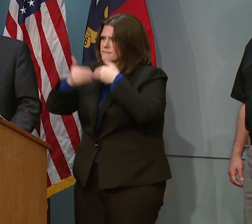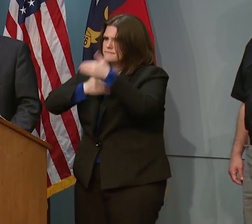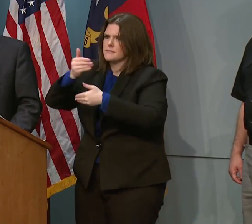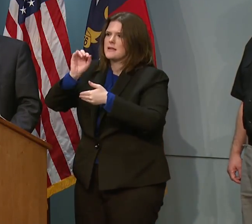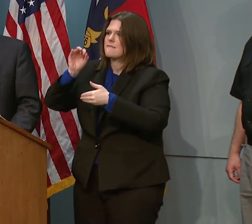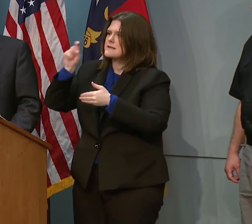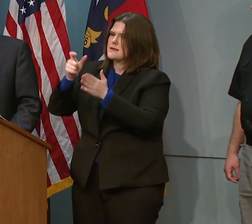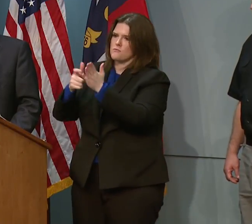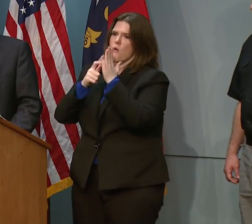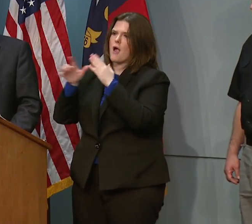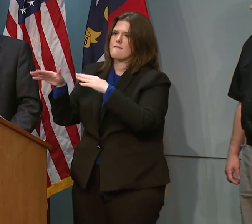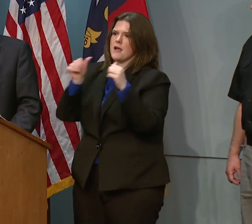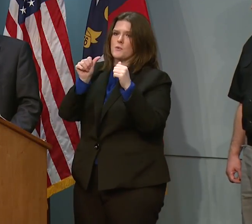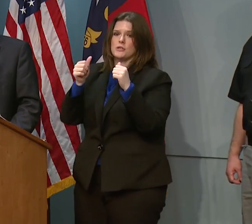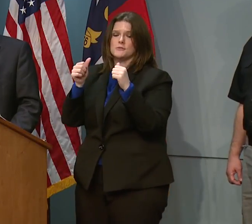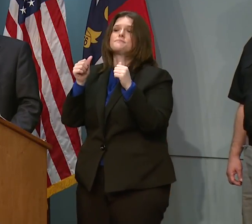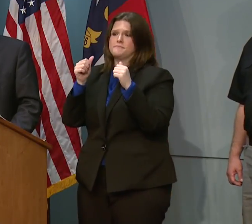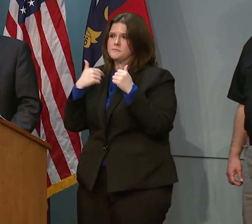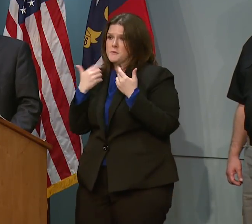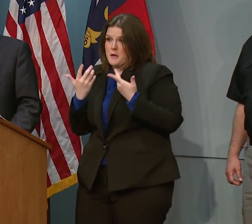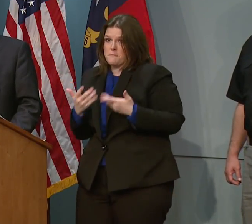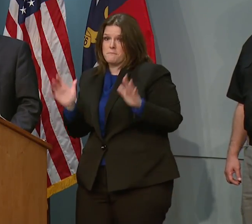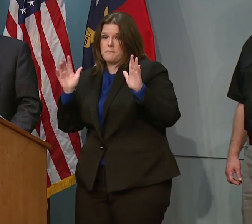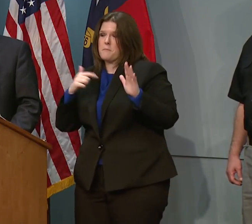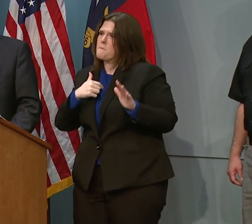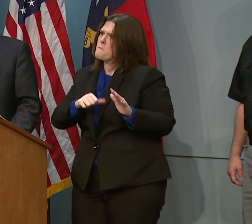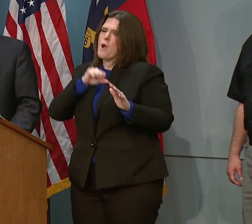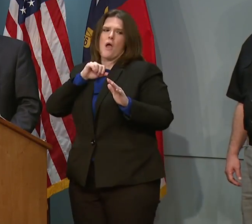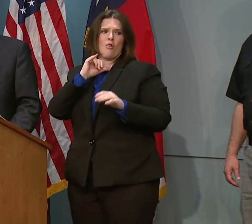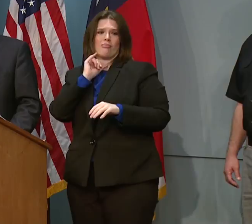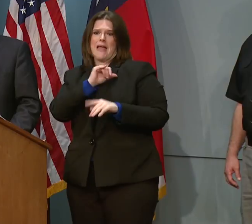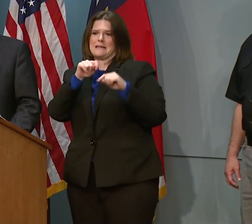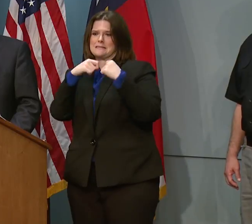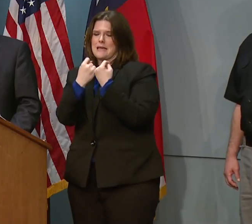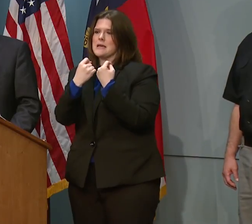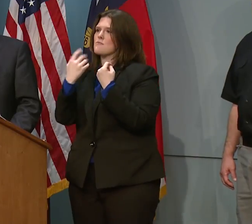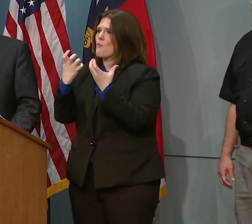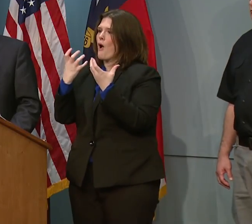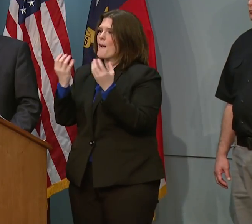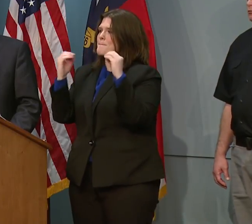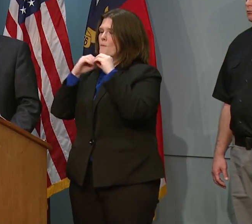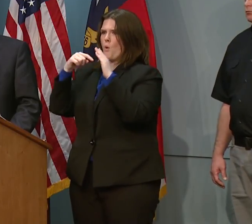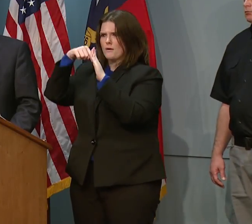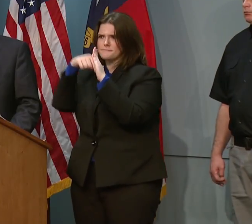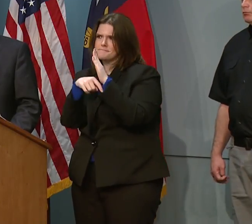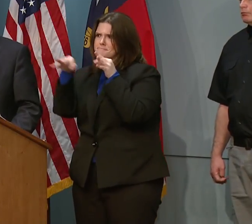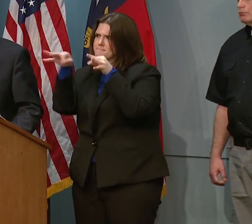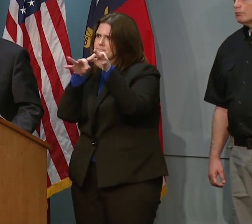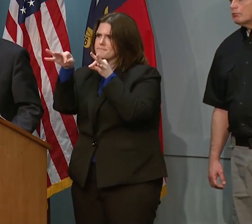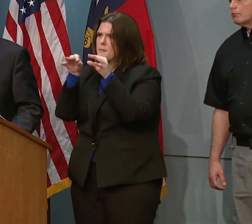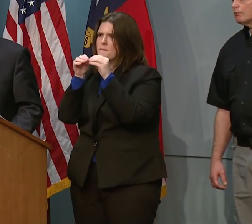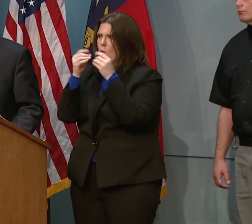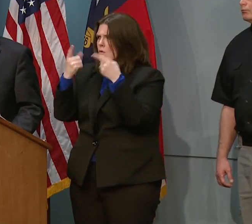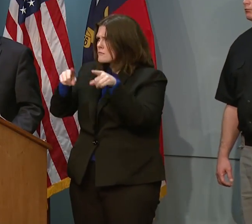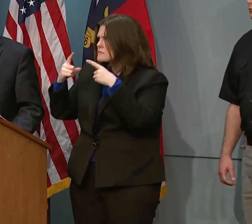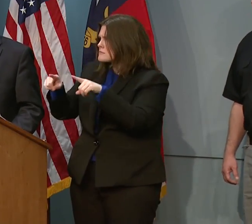evacuation. So with that, I'm very, very proud of our team, and we did want to give a little more extensive update this morning.